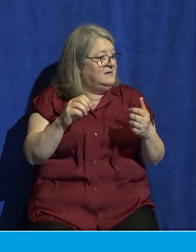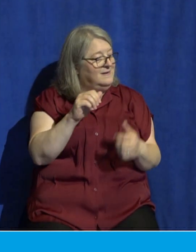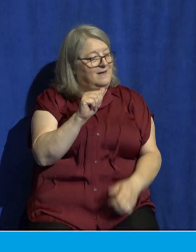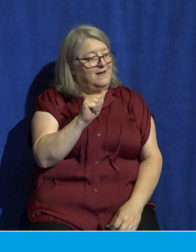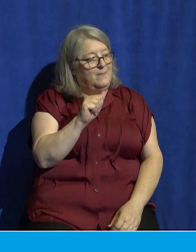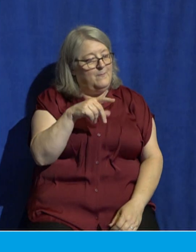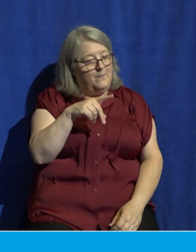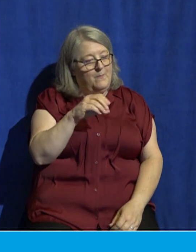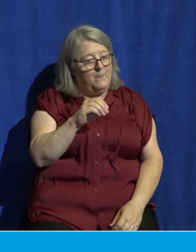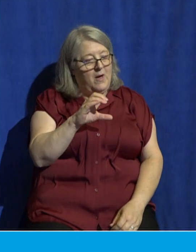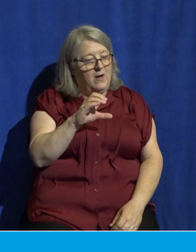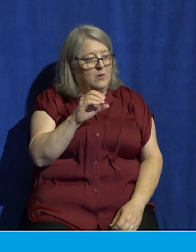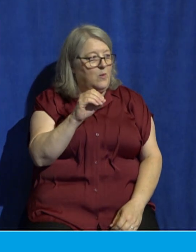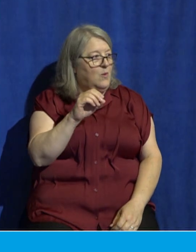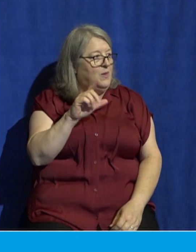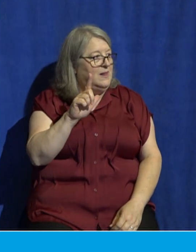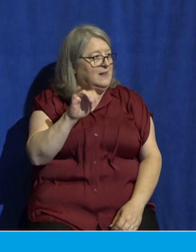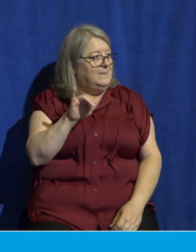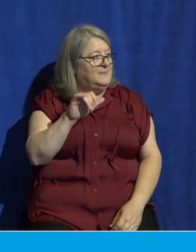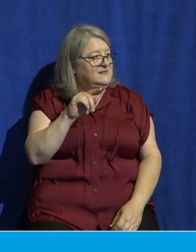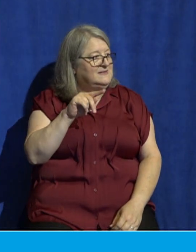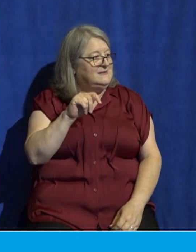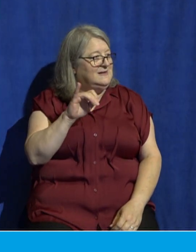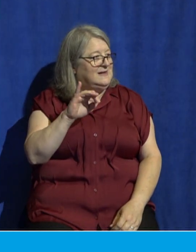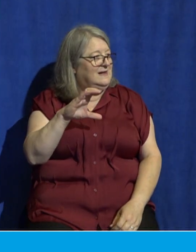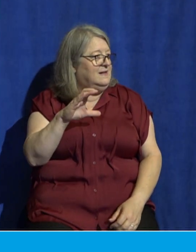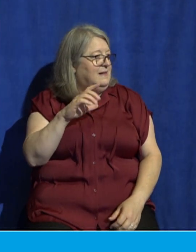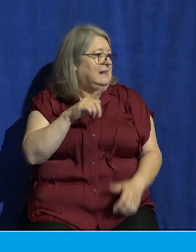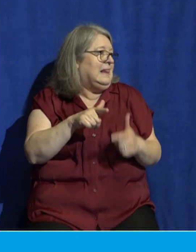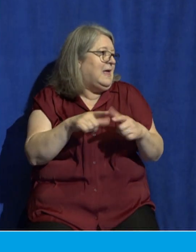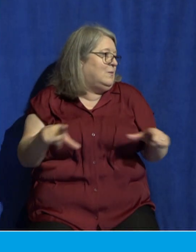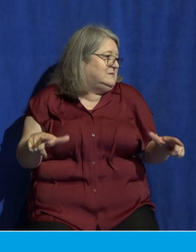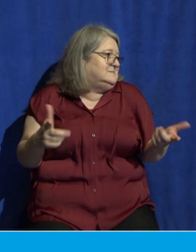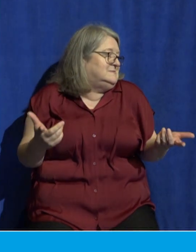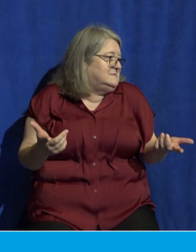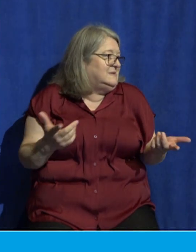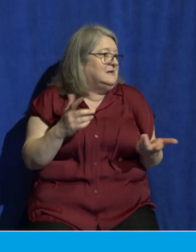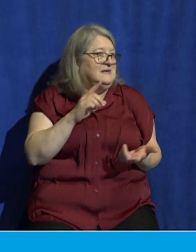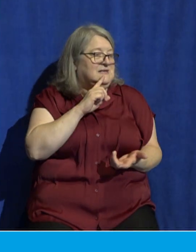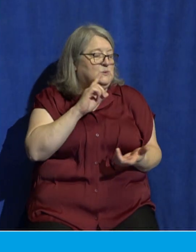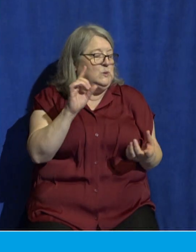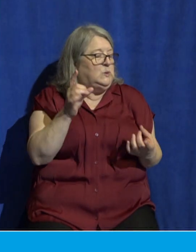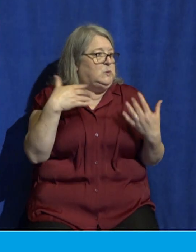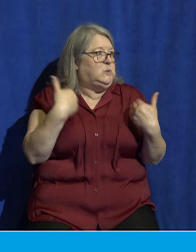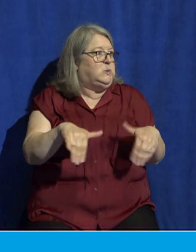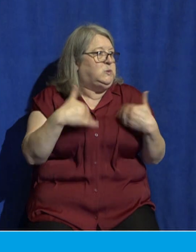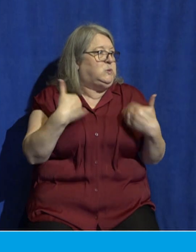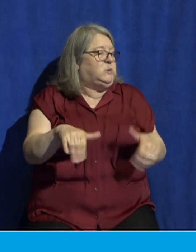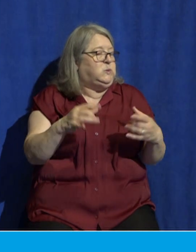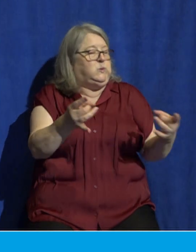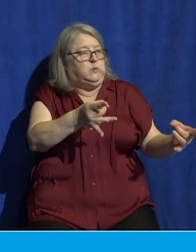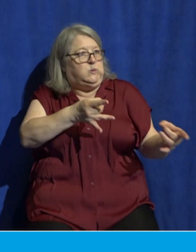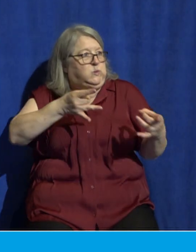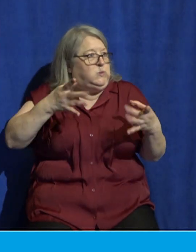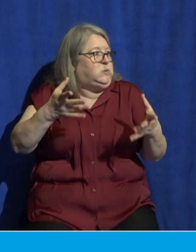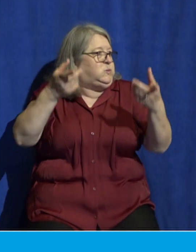This is a cataclysmic cosmic event. And here's what is going to happen. Verse 26. And then